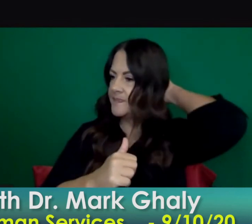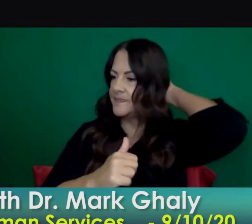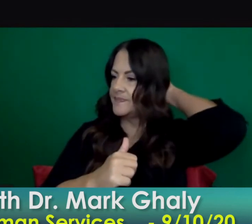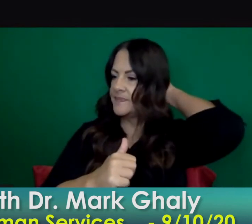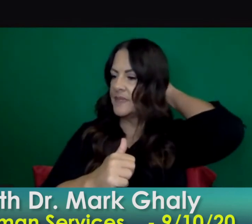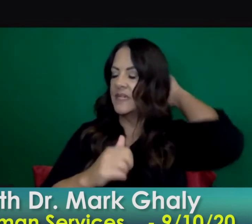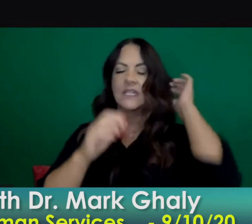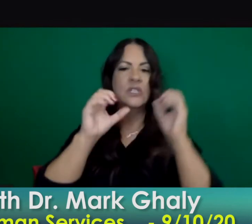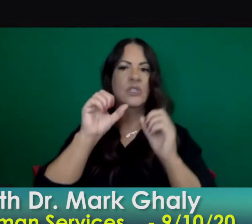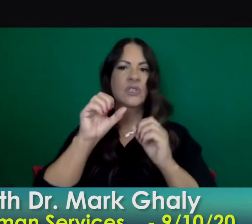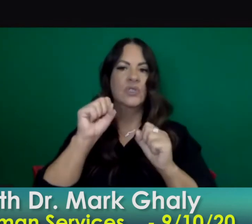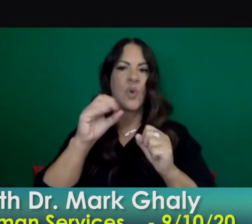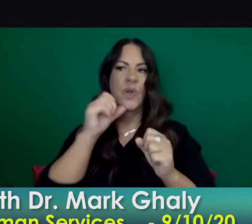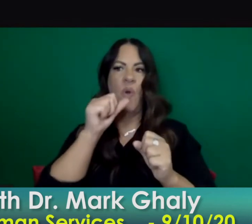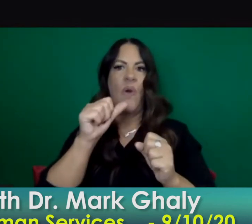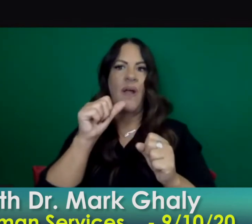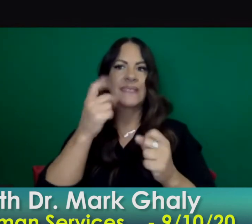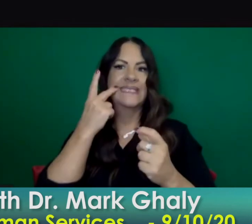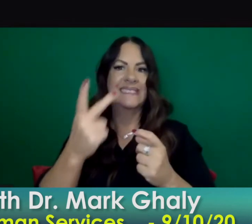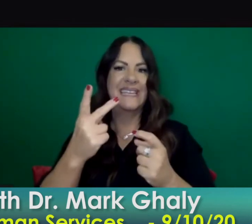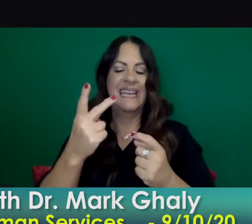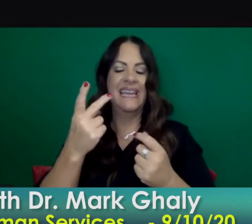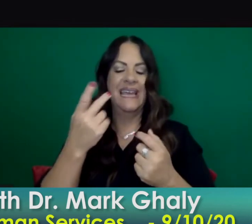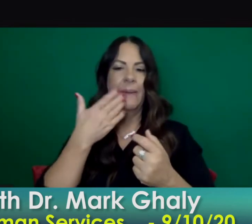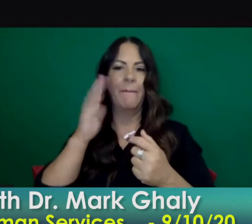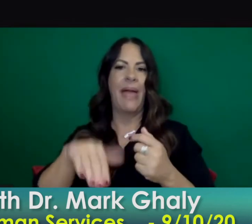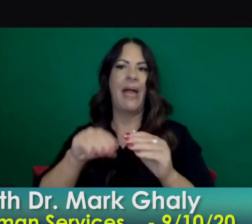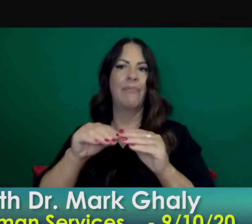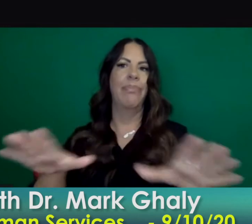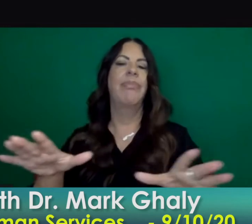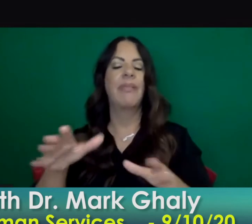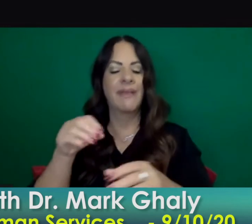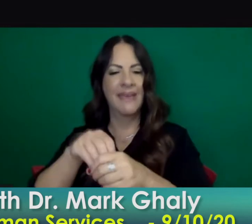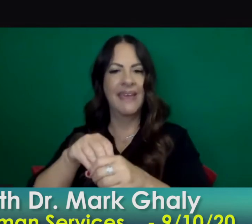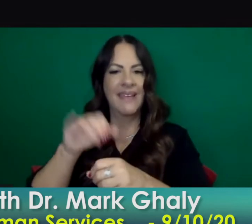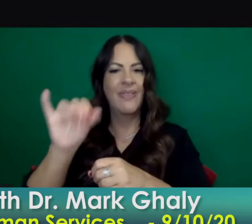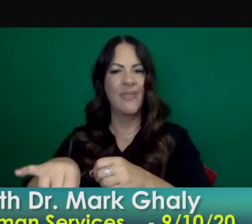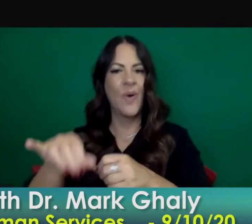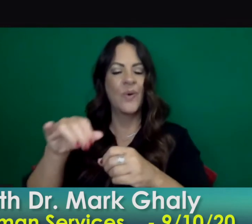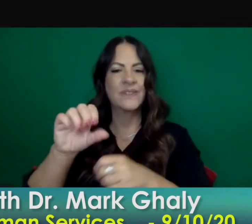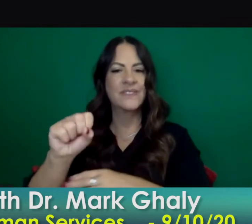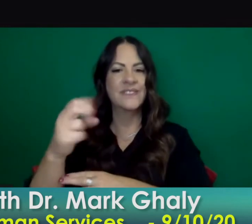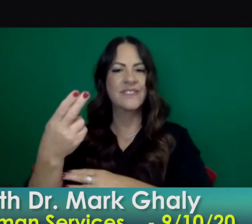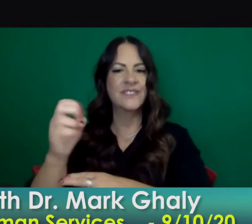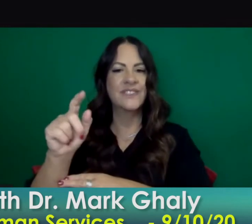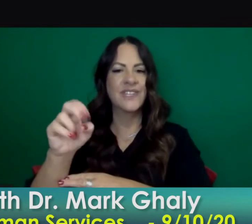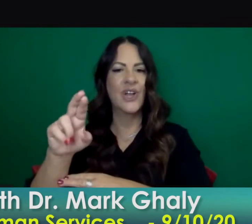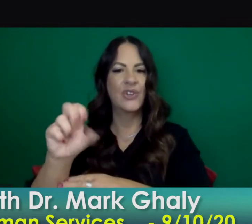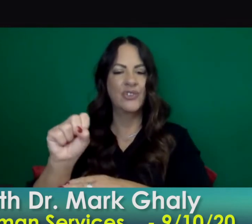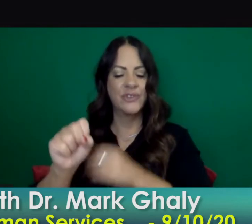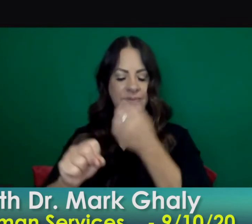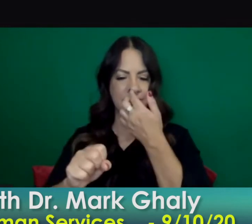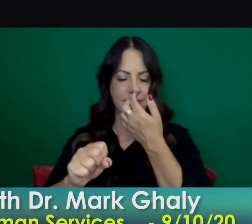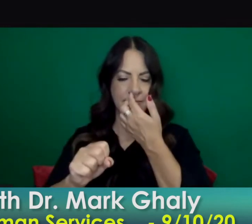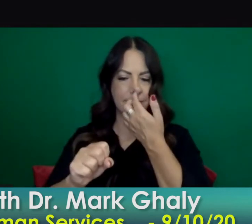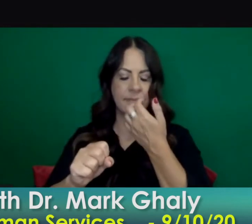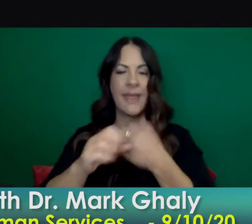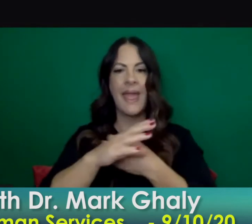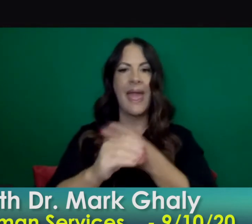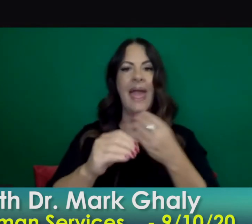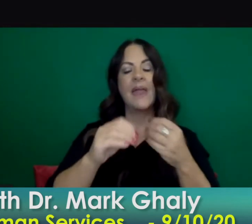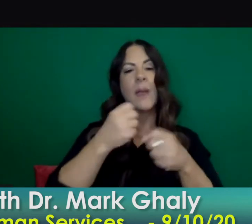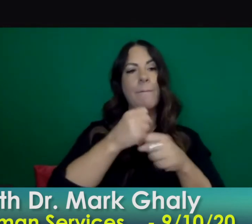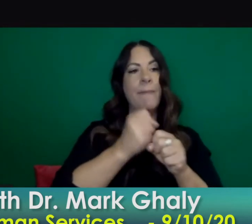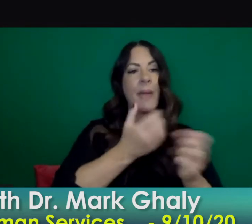in cases uh as far as uh it goes with testing and making testing available at some of especially congregate